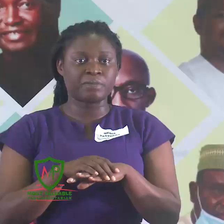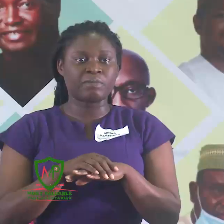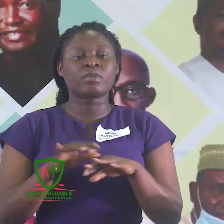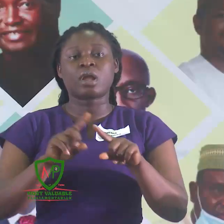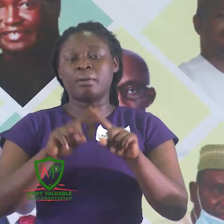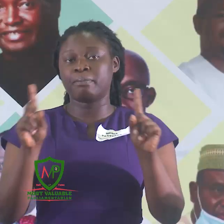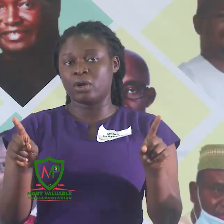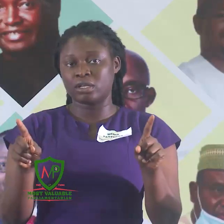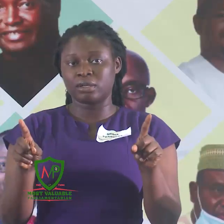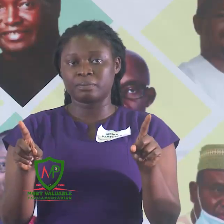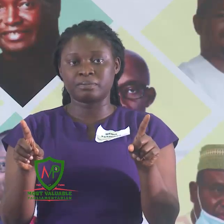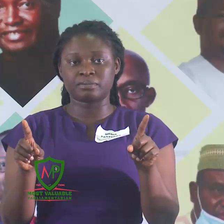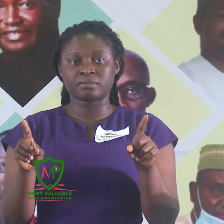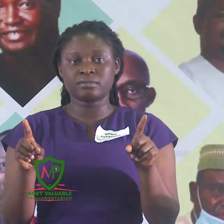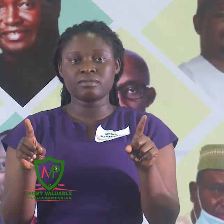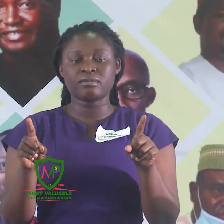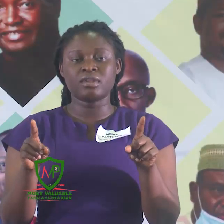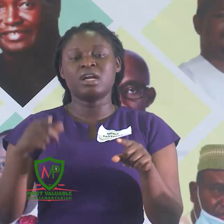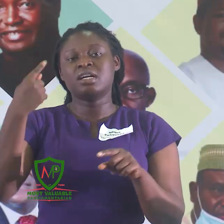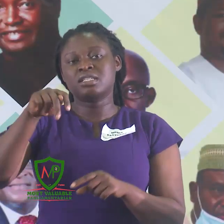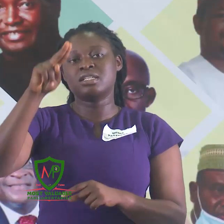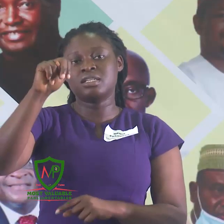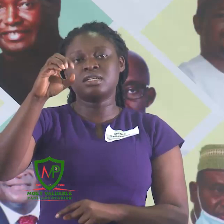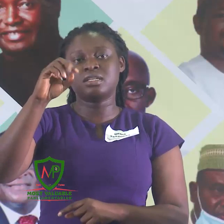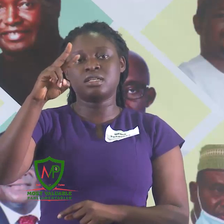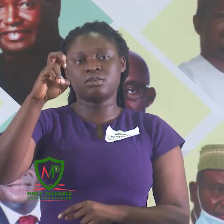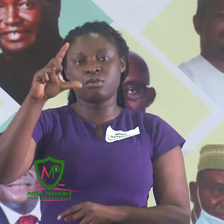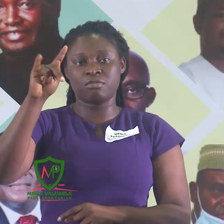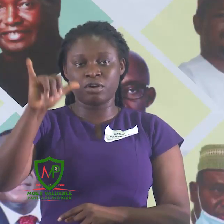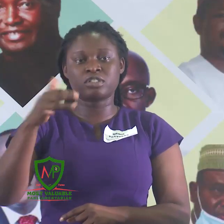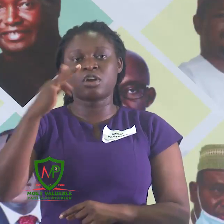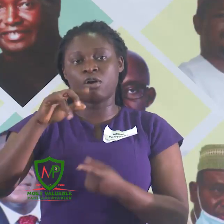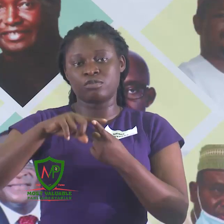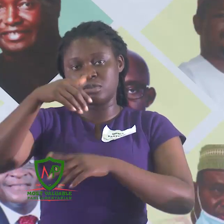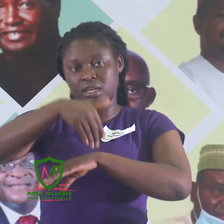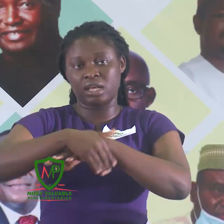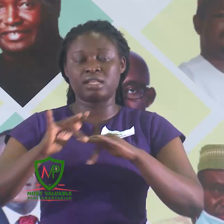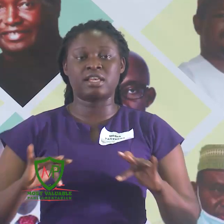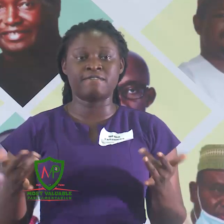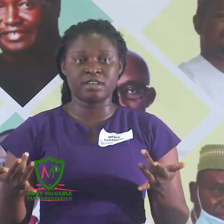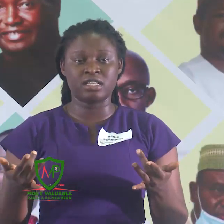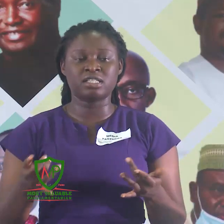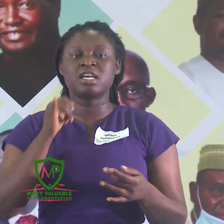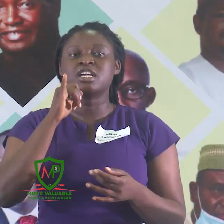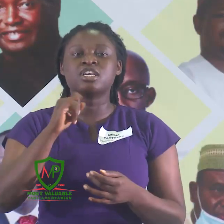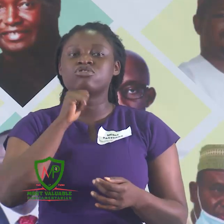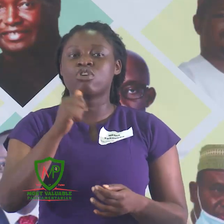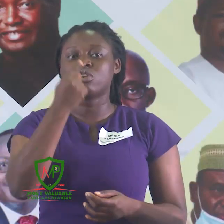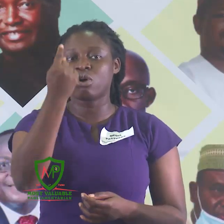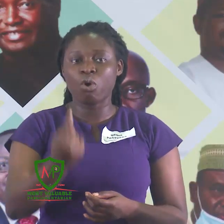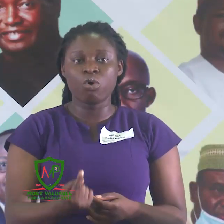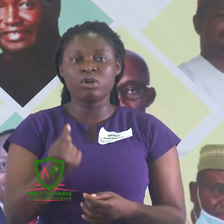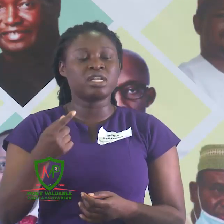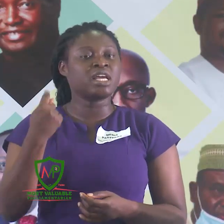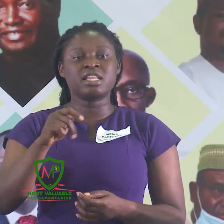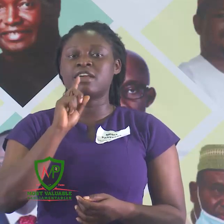But the novelty of tonight's event is not only the